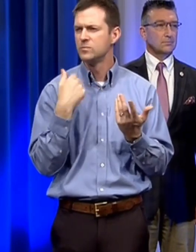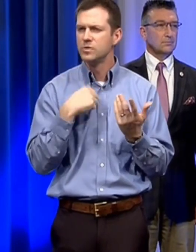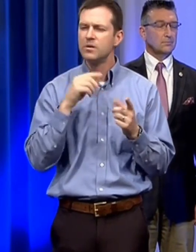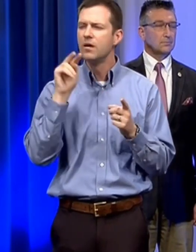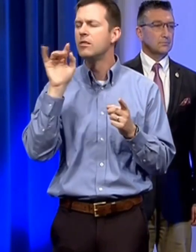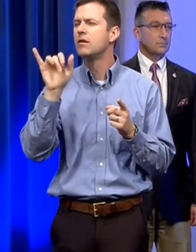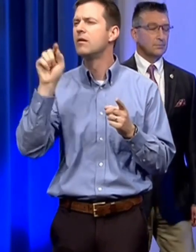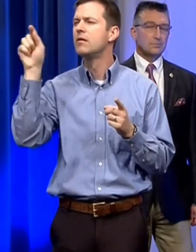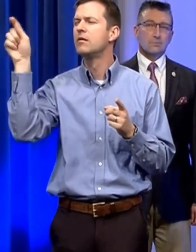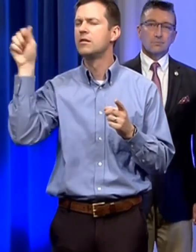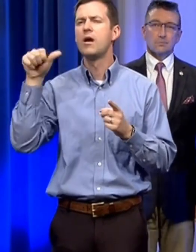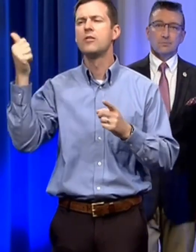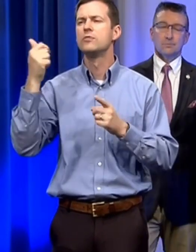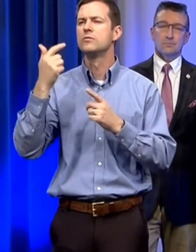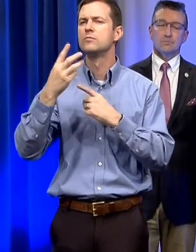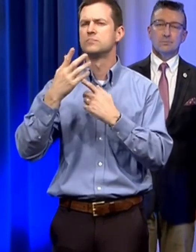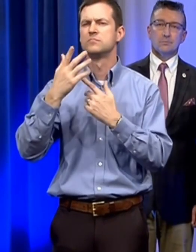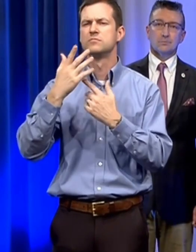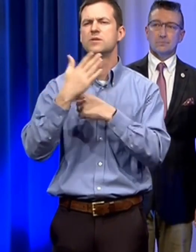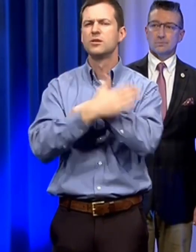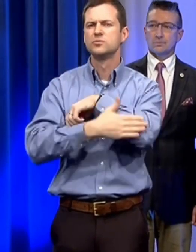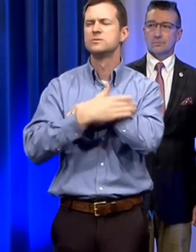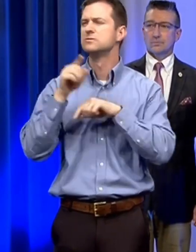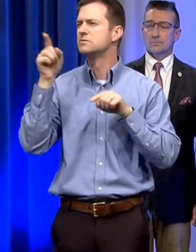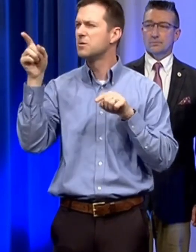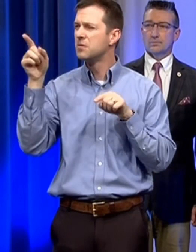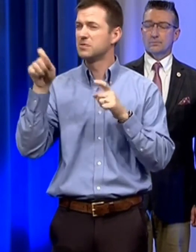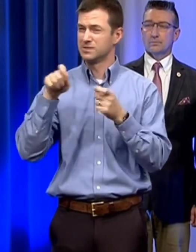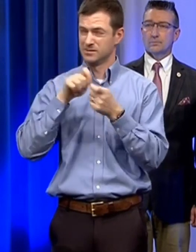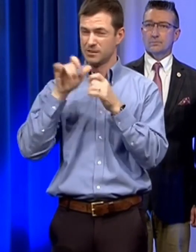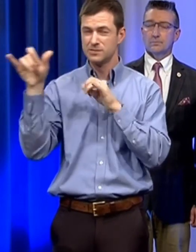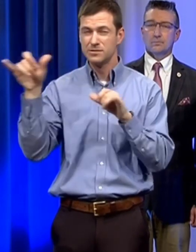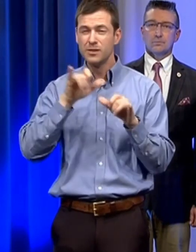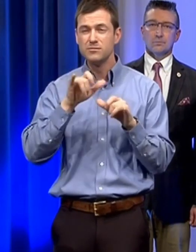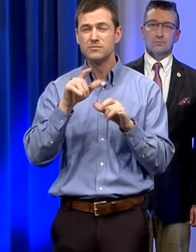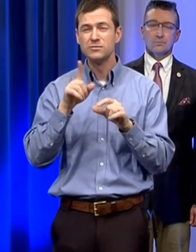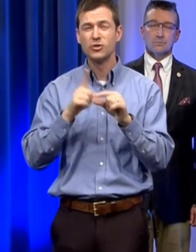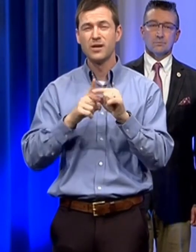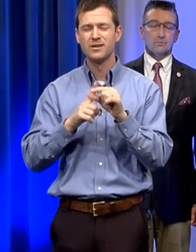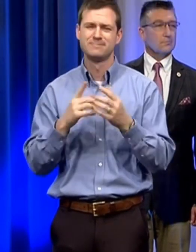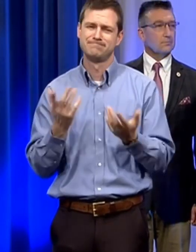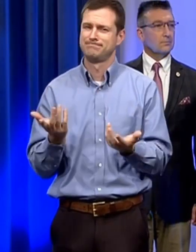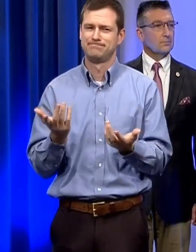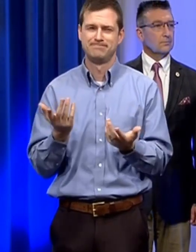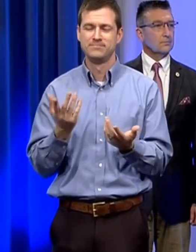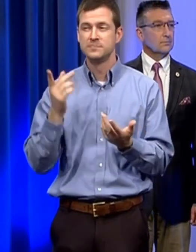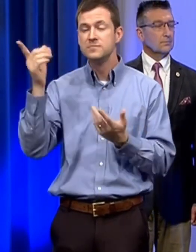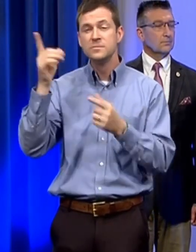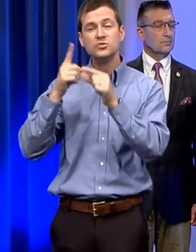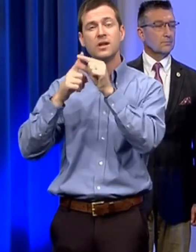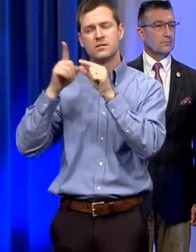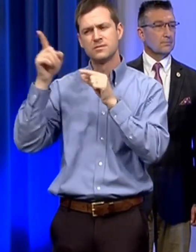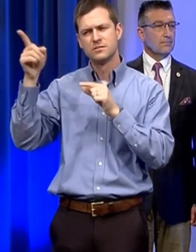looking at other parts of the world um we can't exactly correlate what happens in this country with china for example but in china you can see that they had